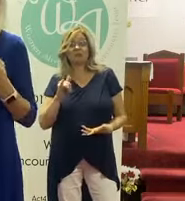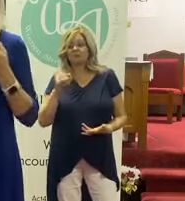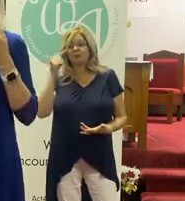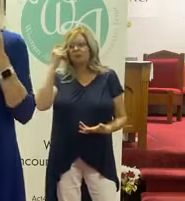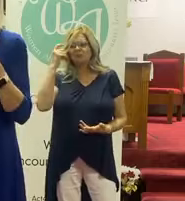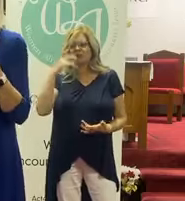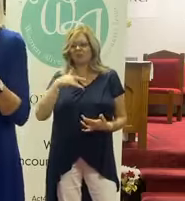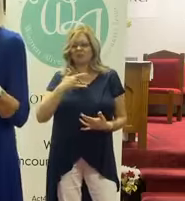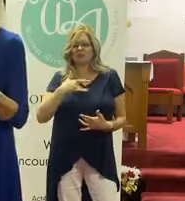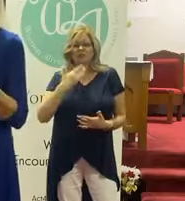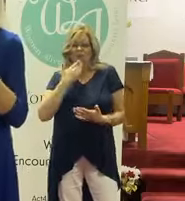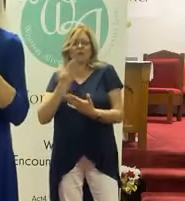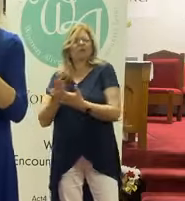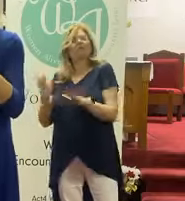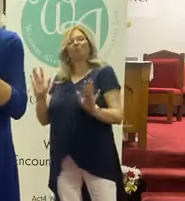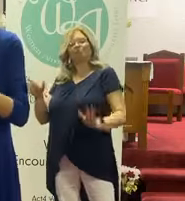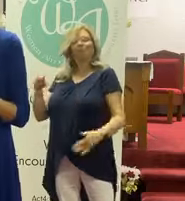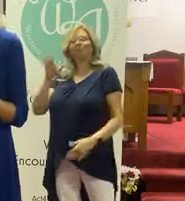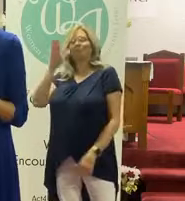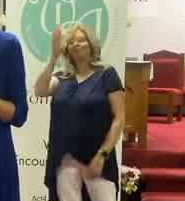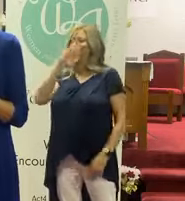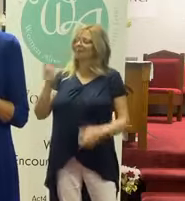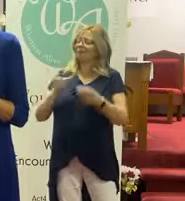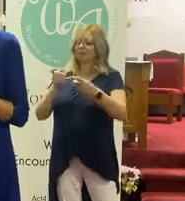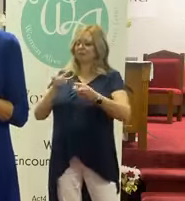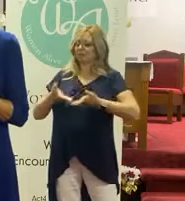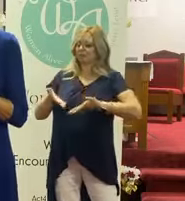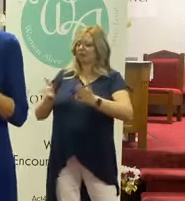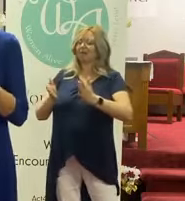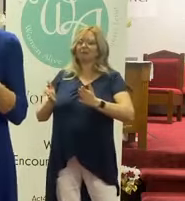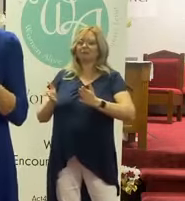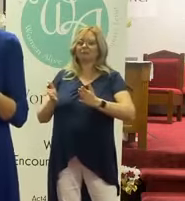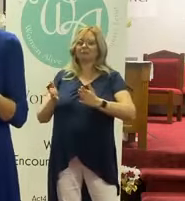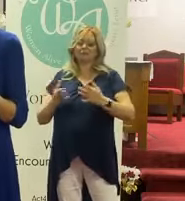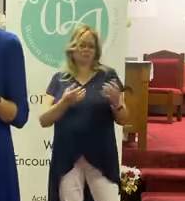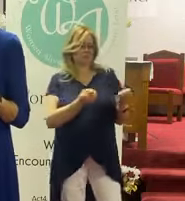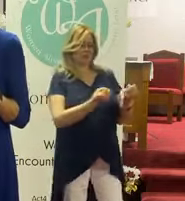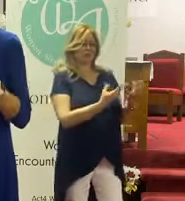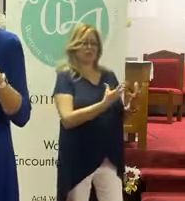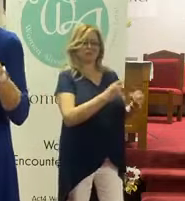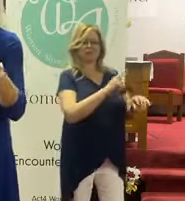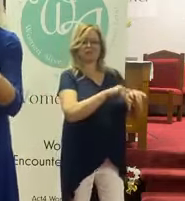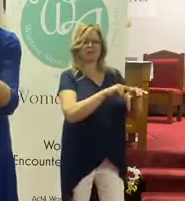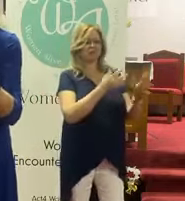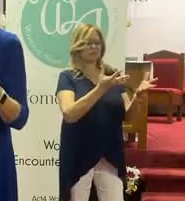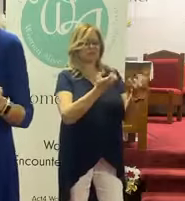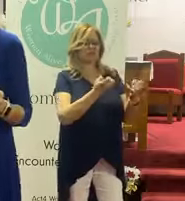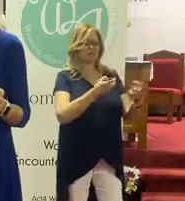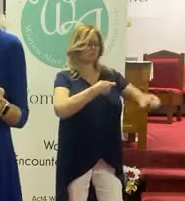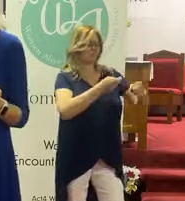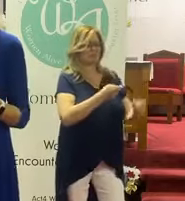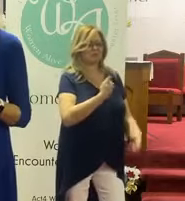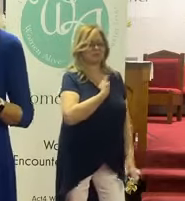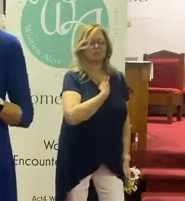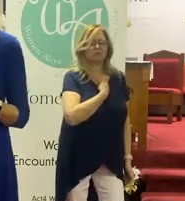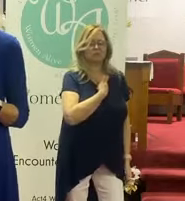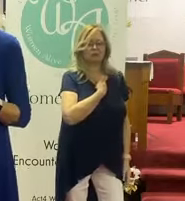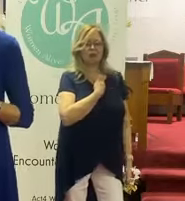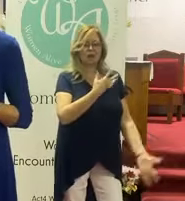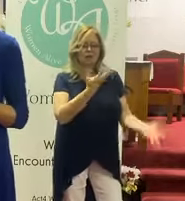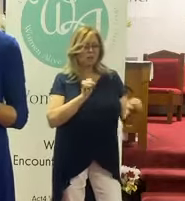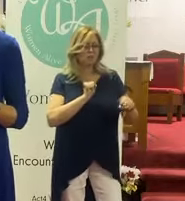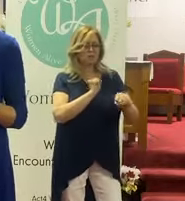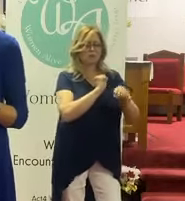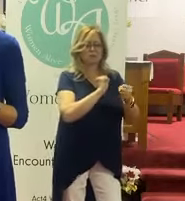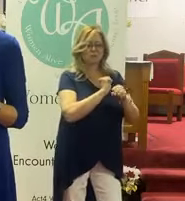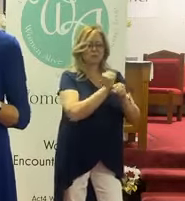You know, we have times when we're really good and God's in control and we let him. And so many times we want to grab hold of